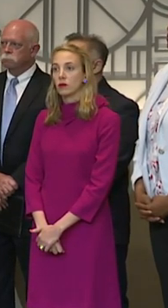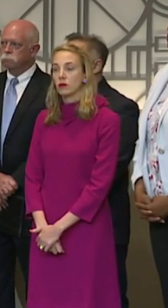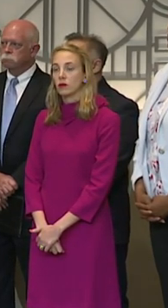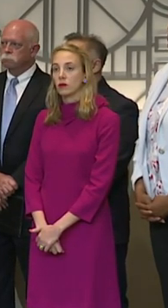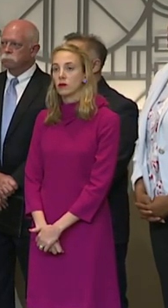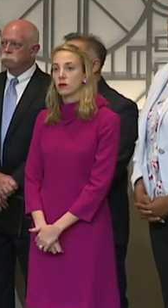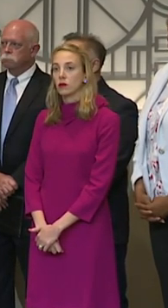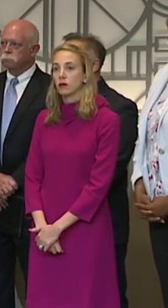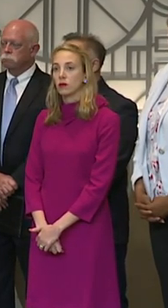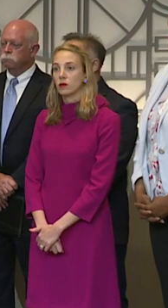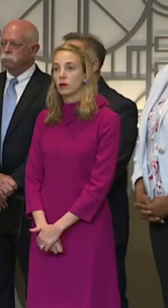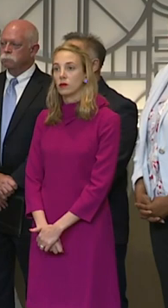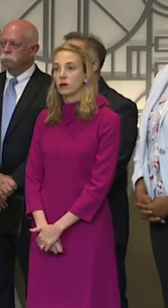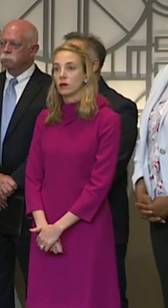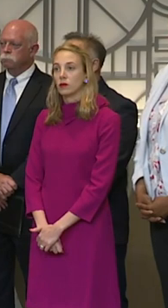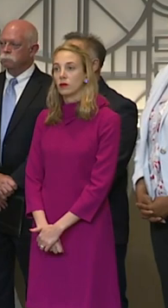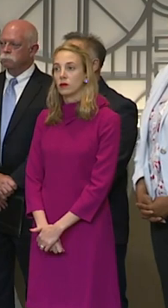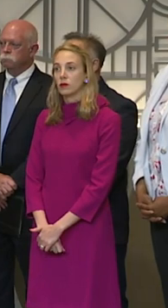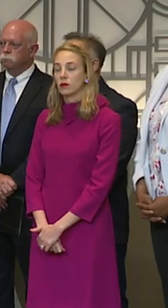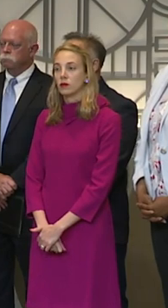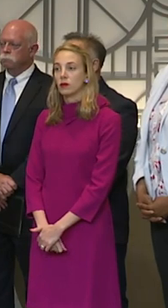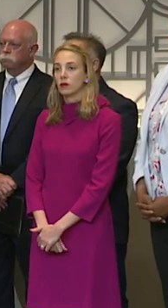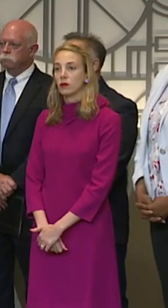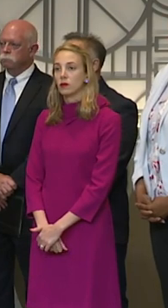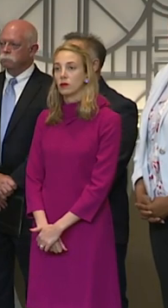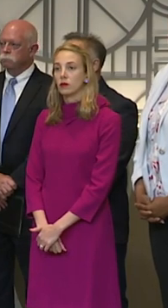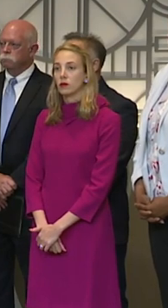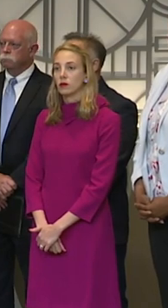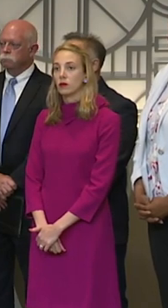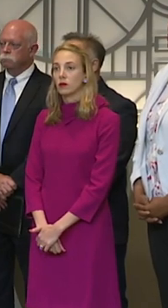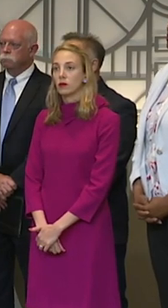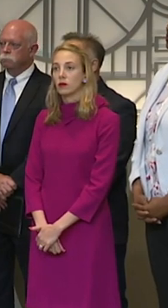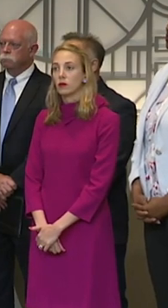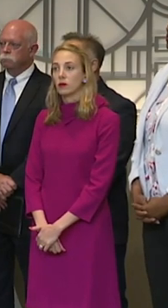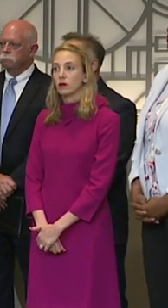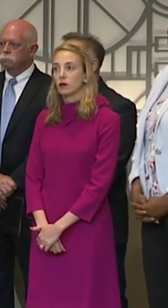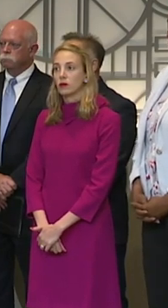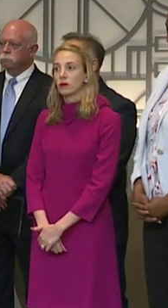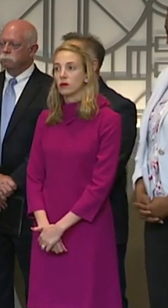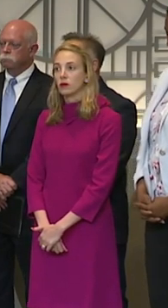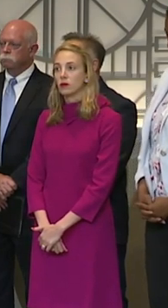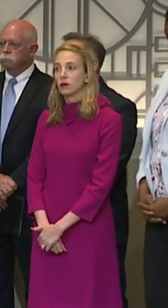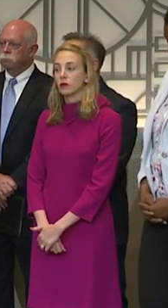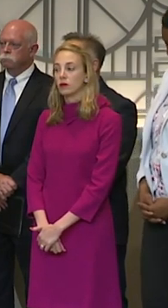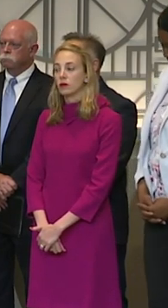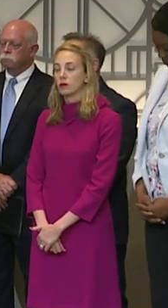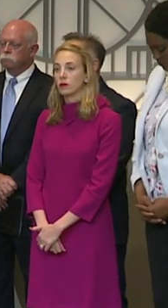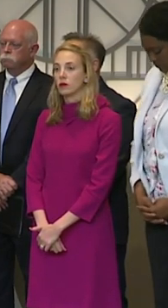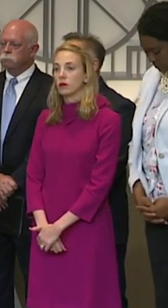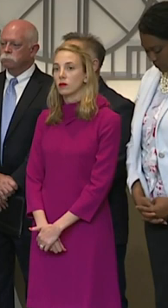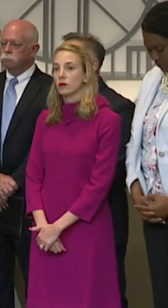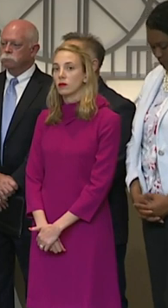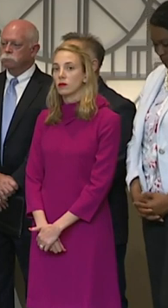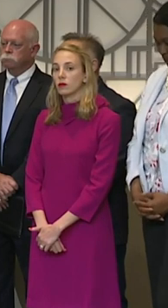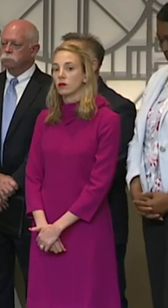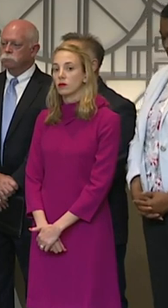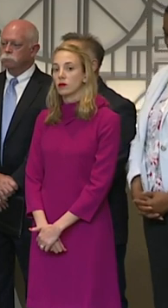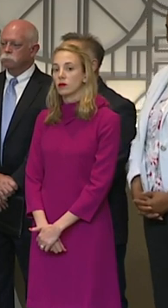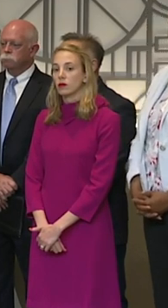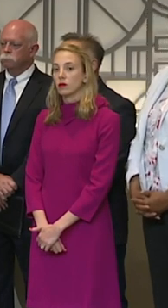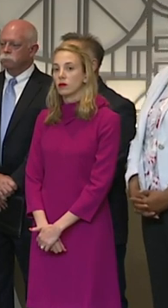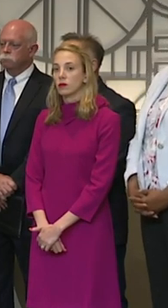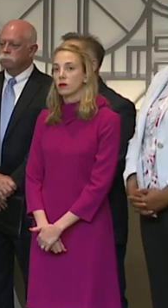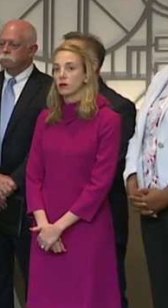países. Eso causa mucha ansiedad. Definitivamente el anuncio de... You are listening to Harris County Judge Lina Hidalgo,